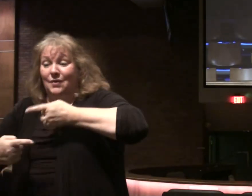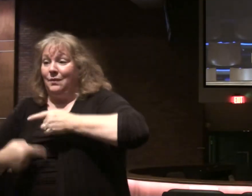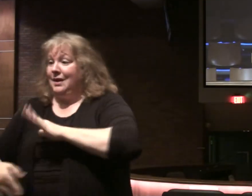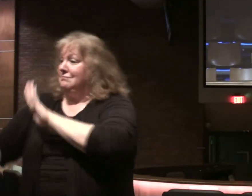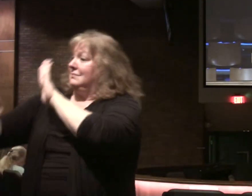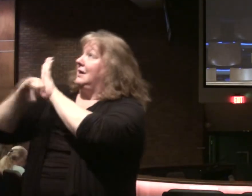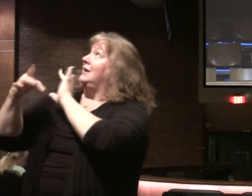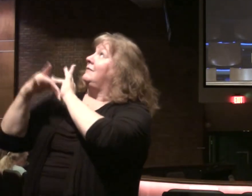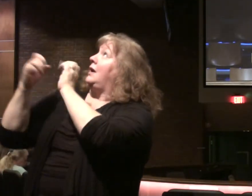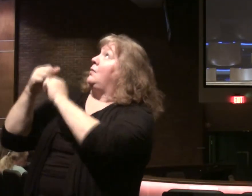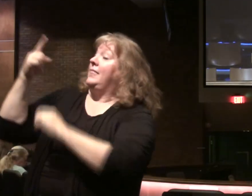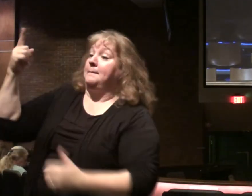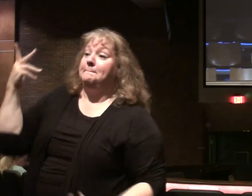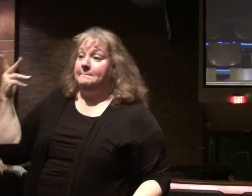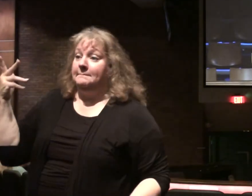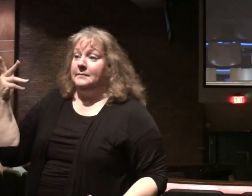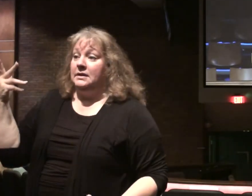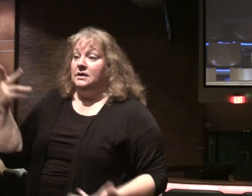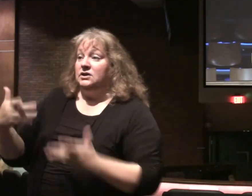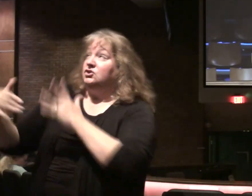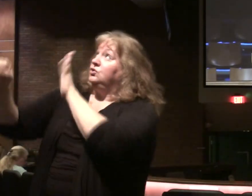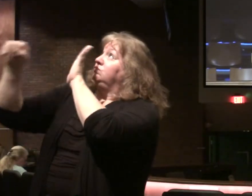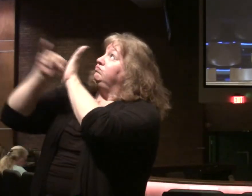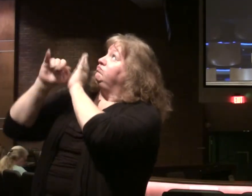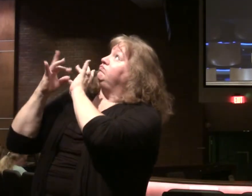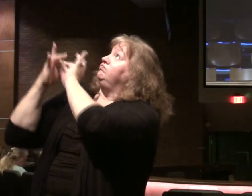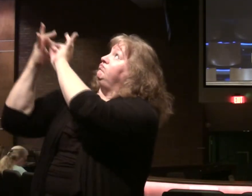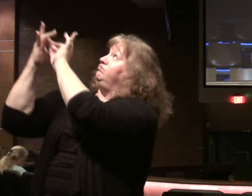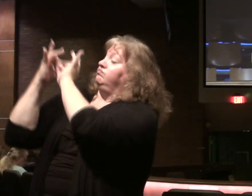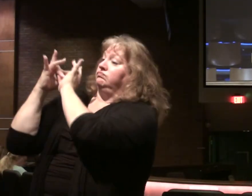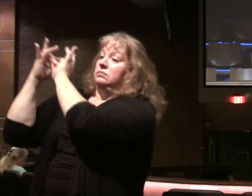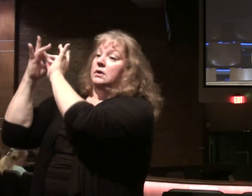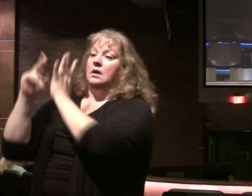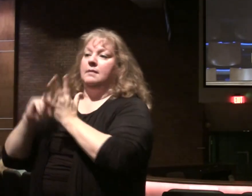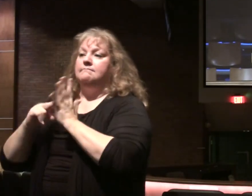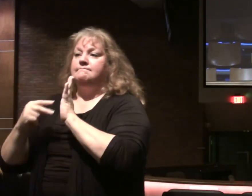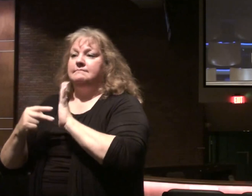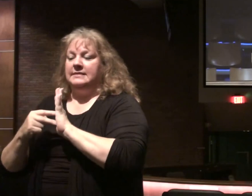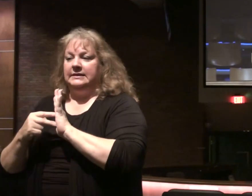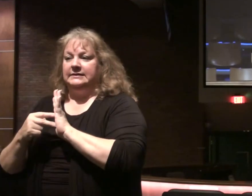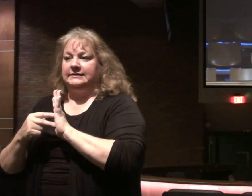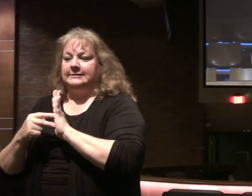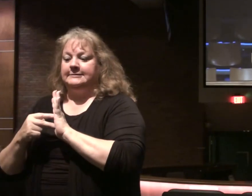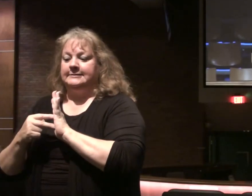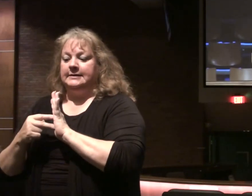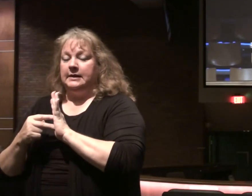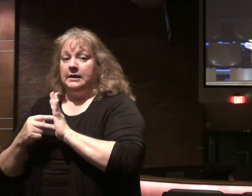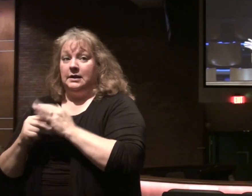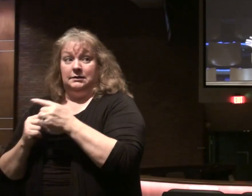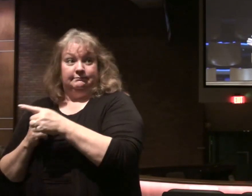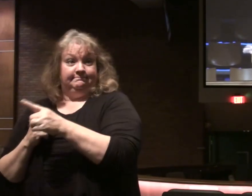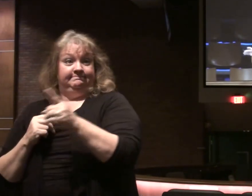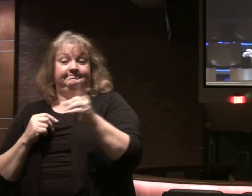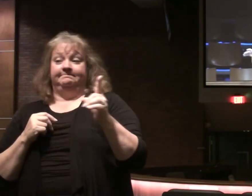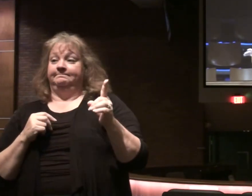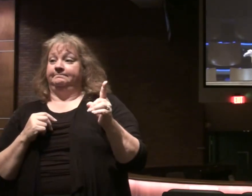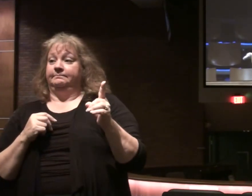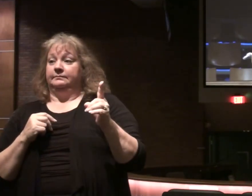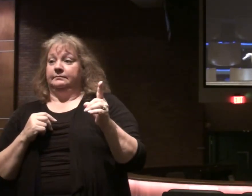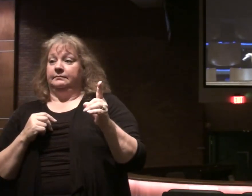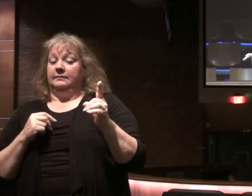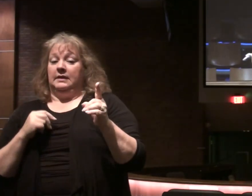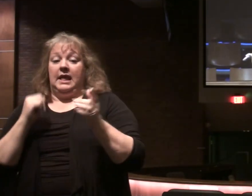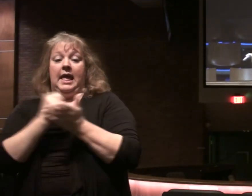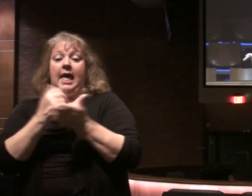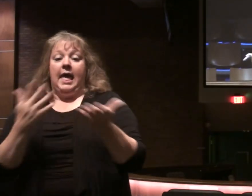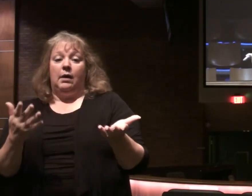yourself with me. To identify yourself with Christ. That means you have to say. That men are helpless and